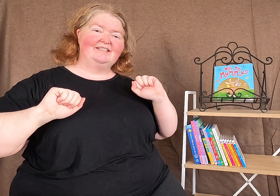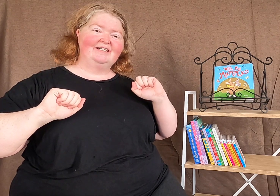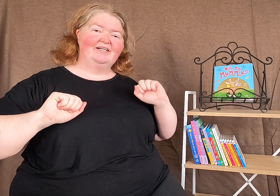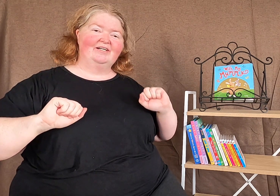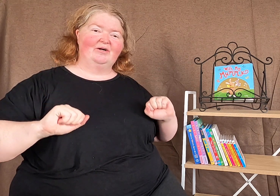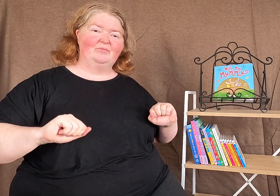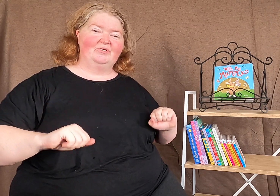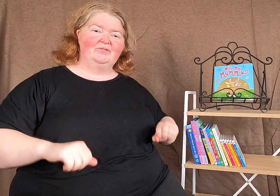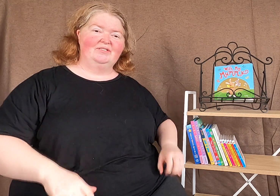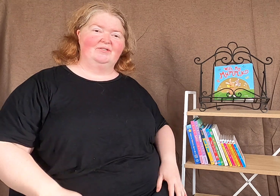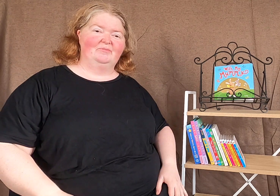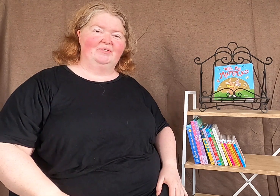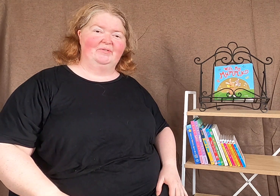GoPro, stop recording.